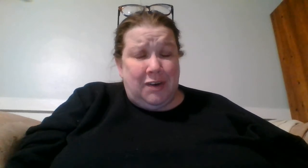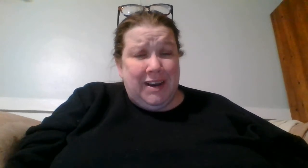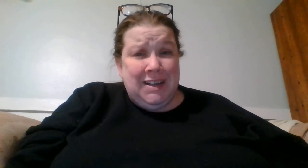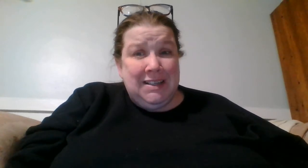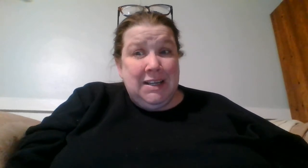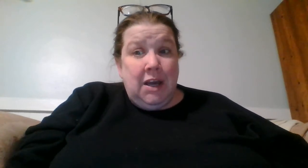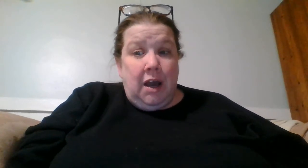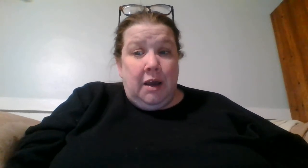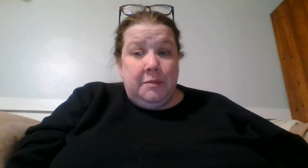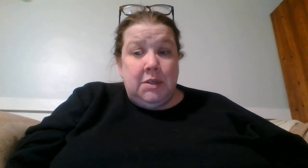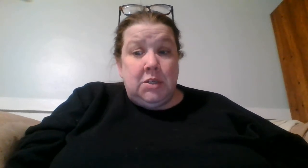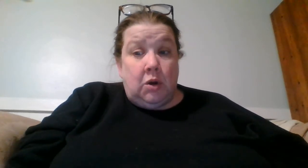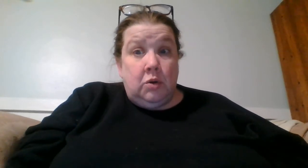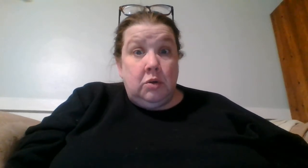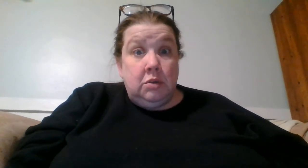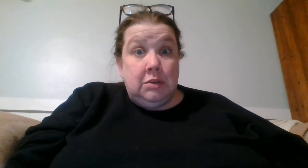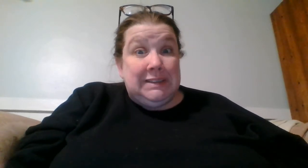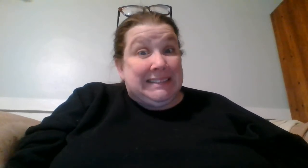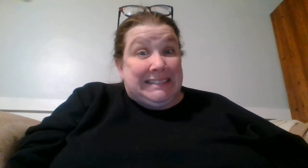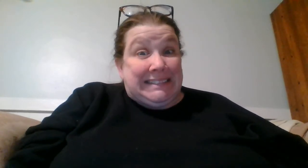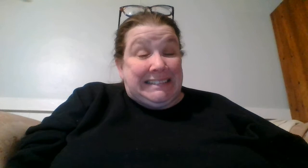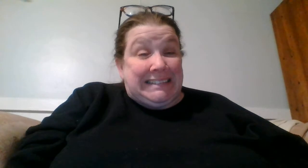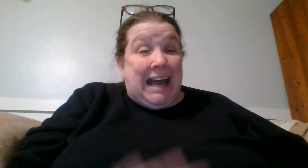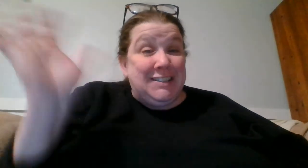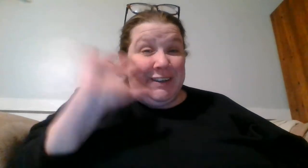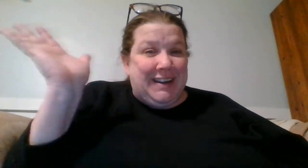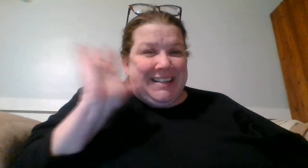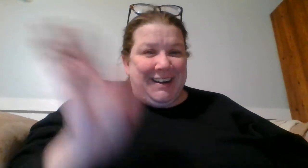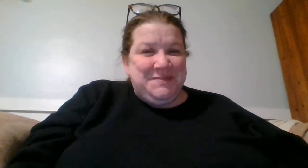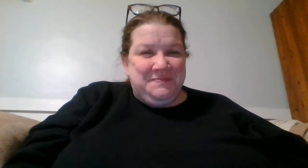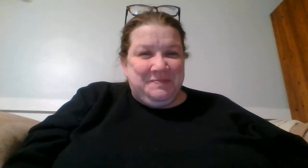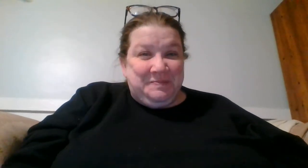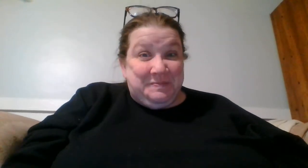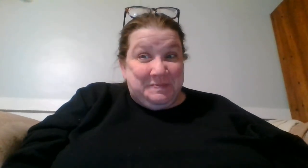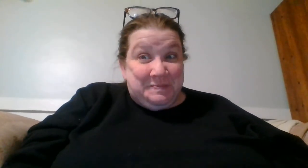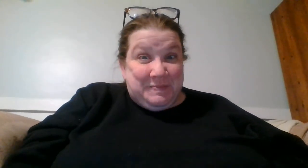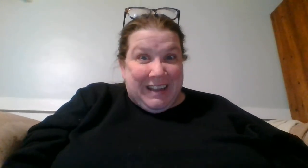sorry um so I'll see you guys later bye